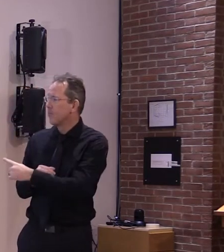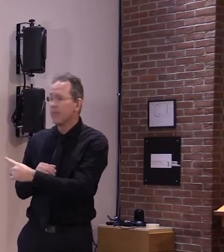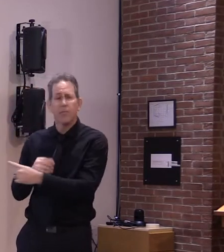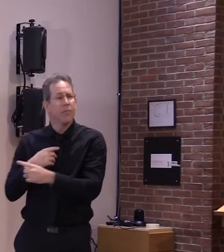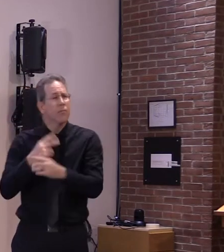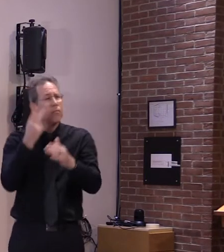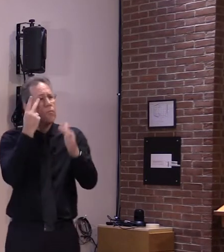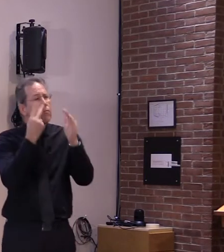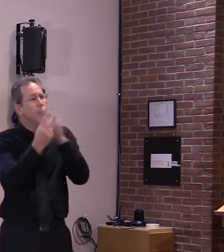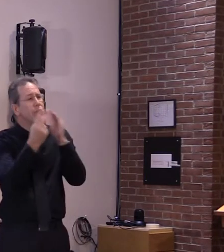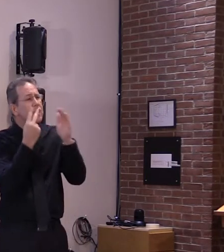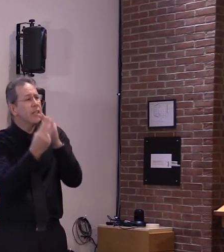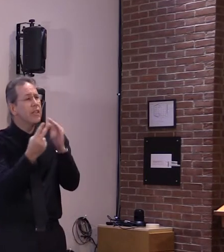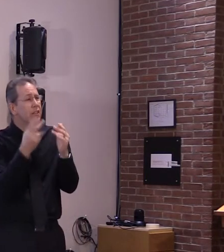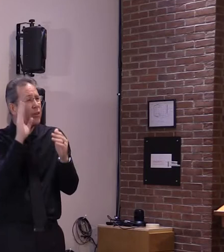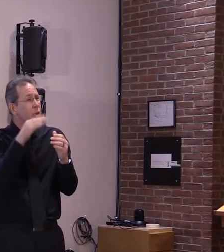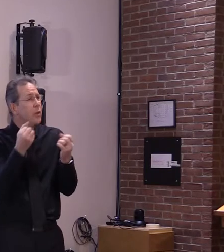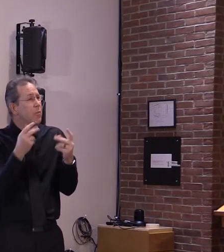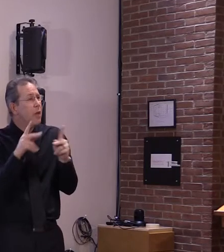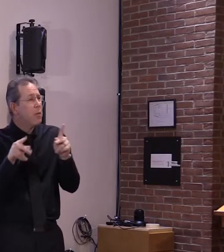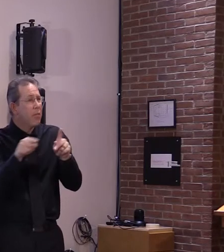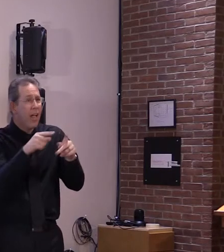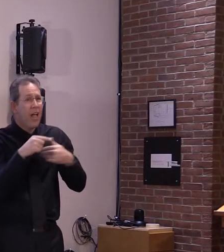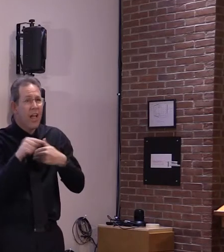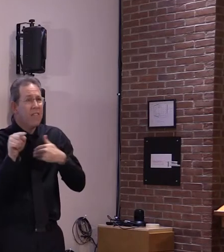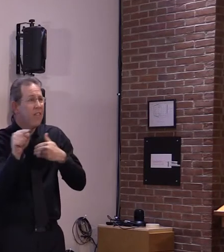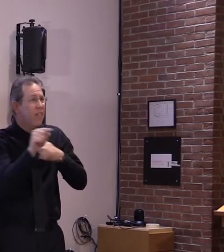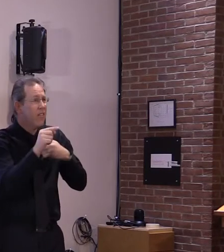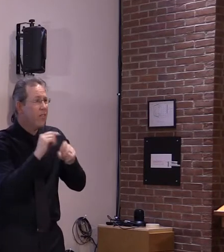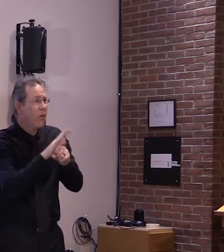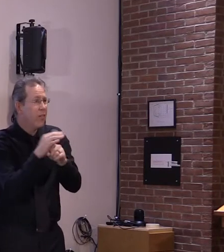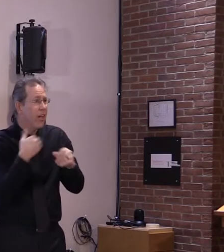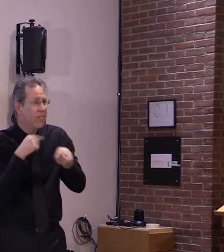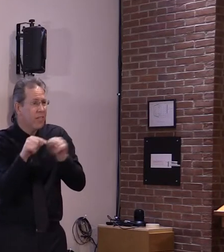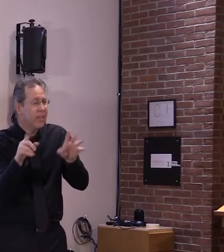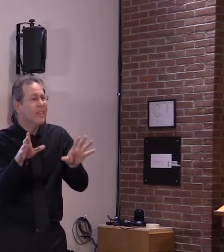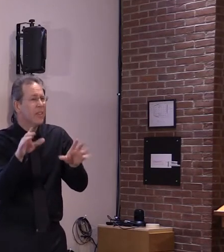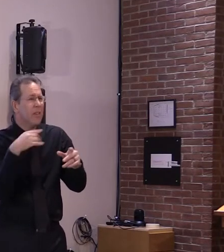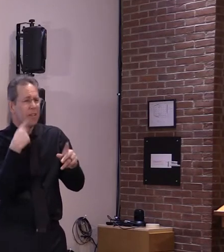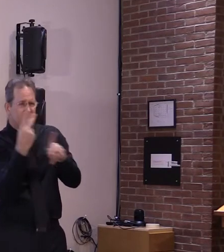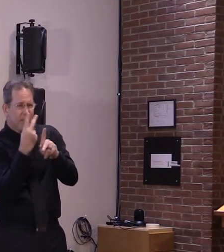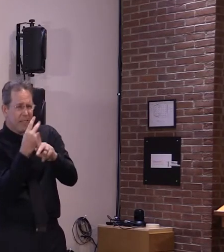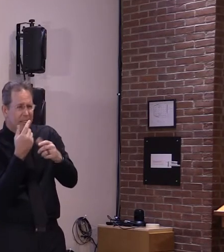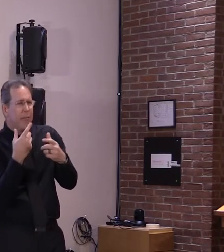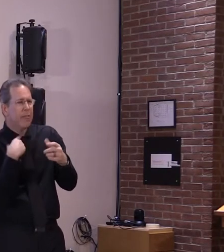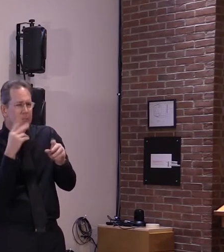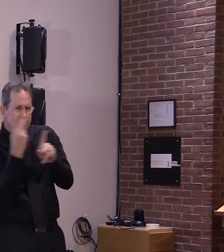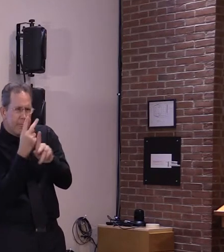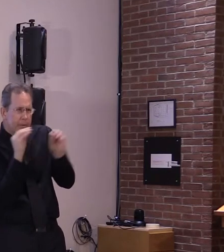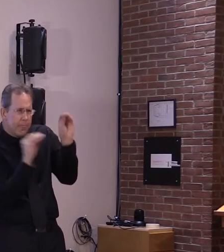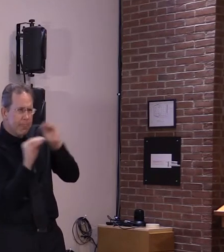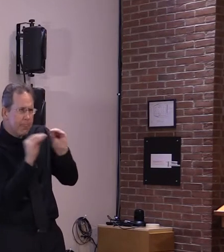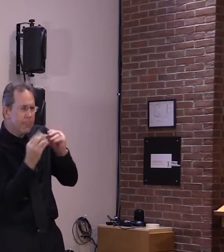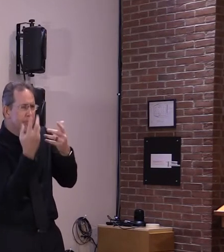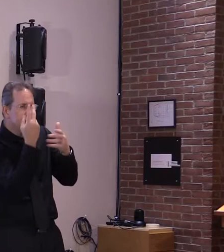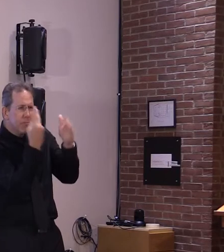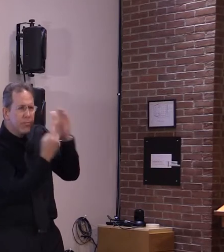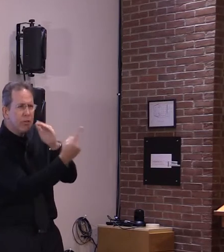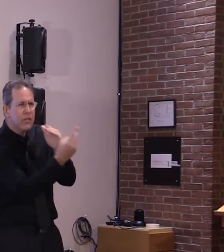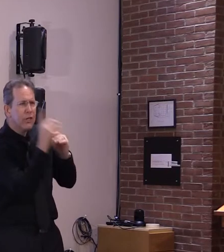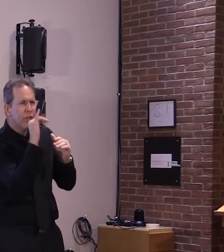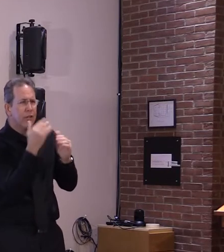our risk of being exposed to someone with covet 19 is greater now than it has been at any point in the pandemic